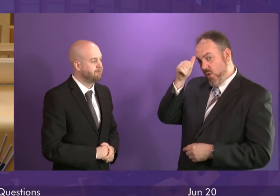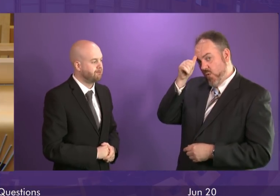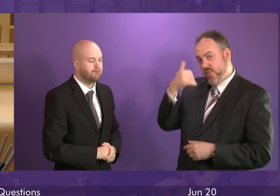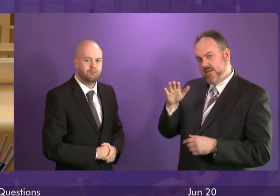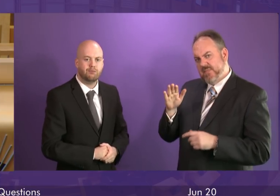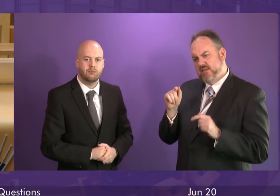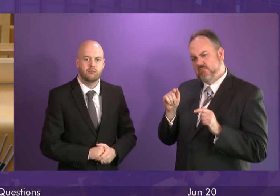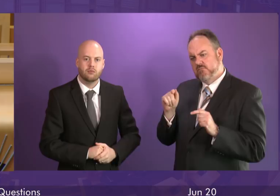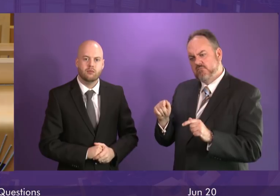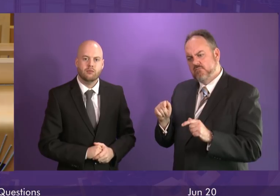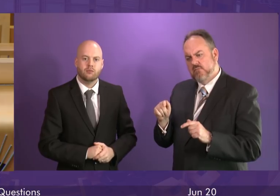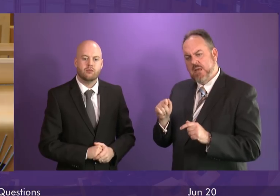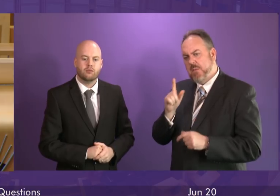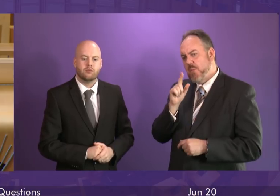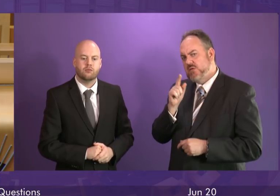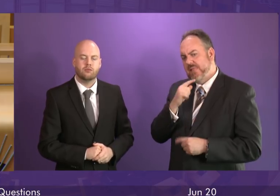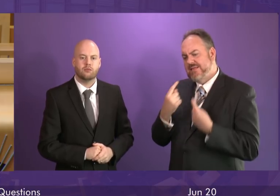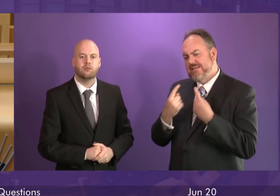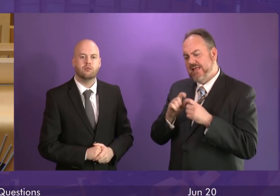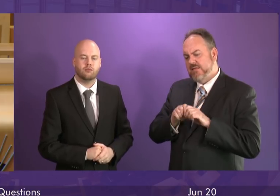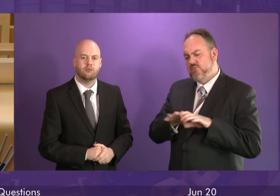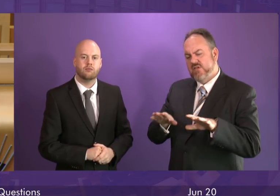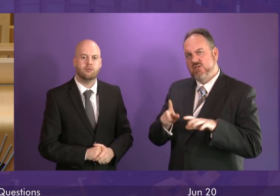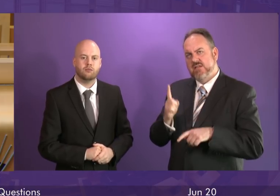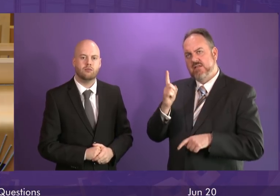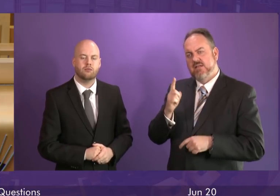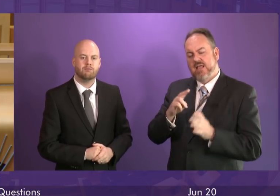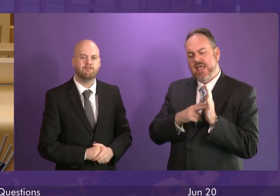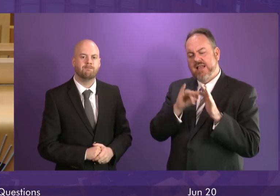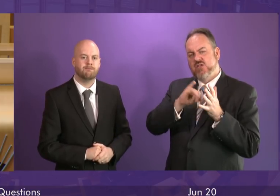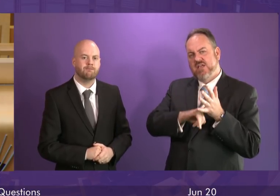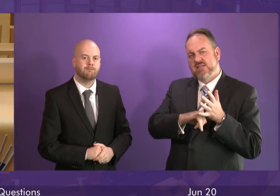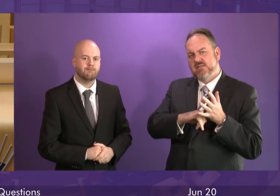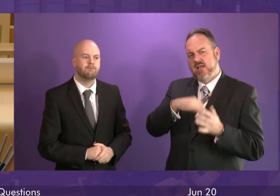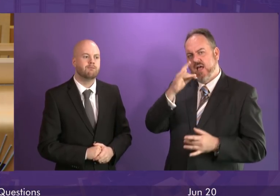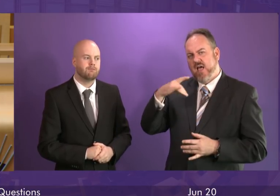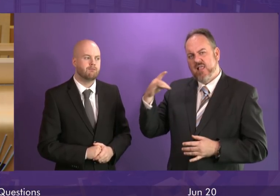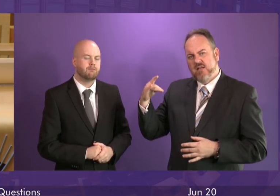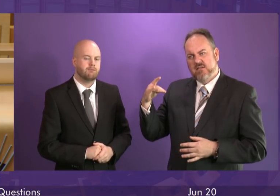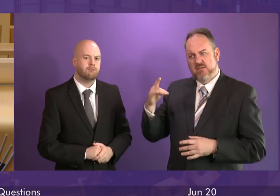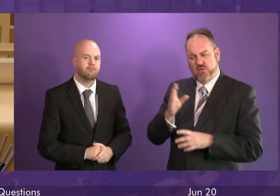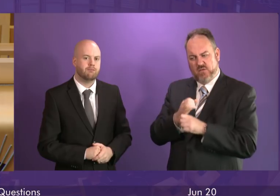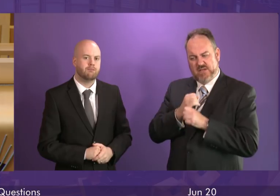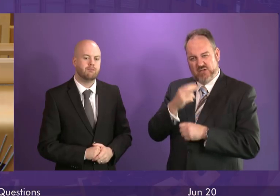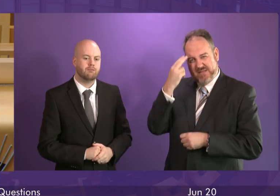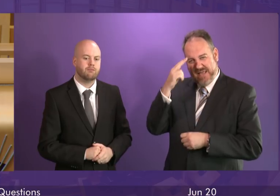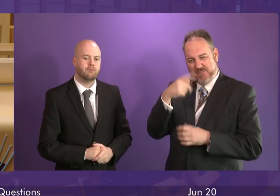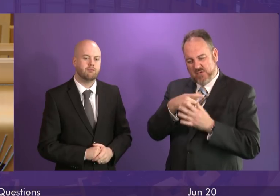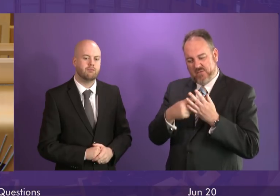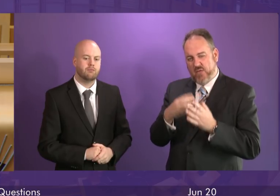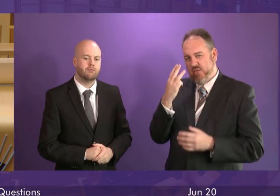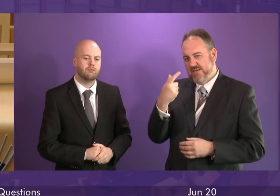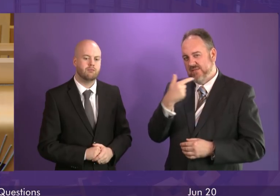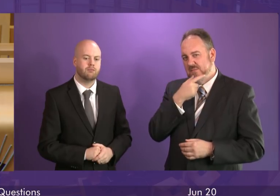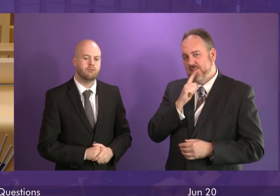alleged data breach by NHS Highland which exposed confidential names and email addresses of 37 people